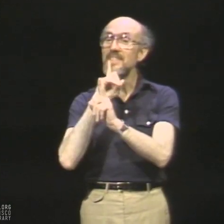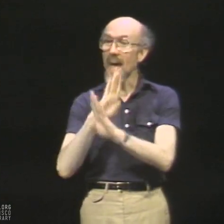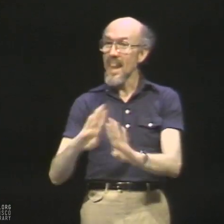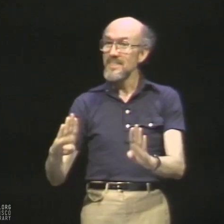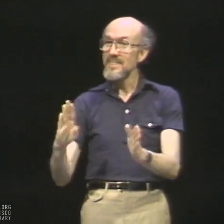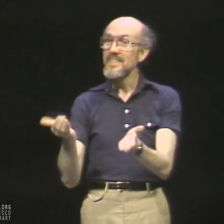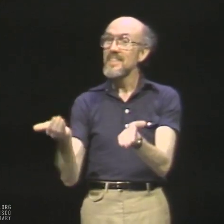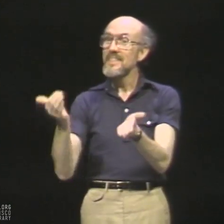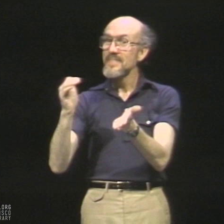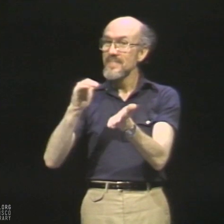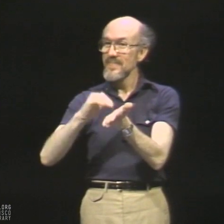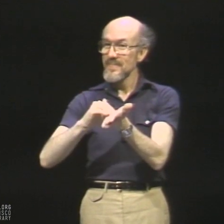Silence again.